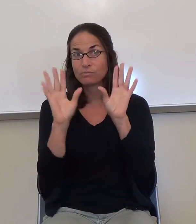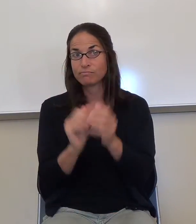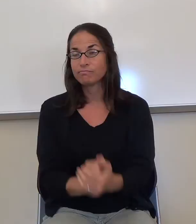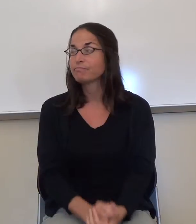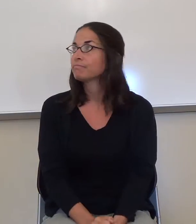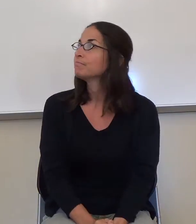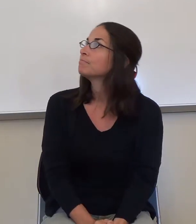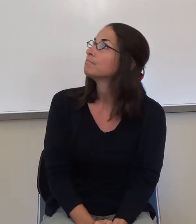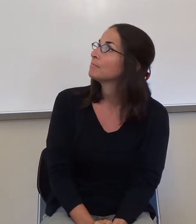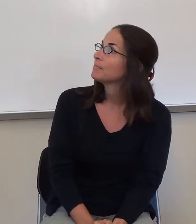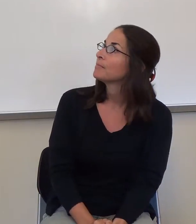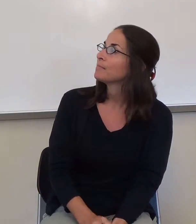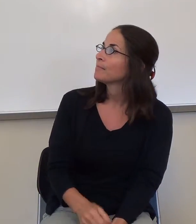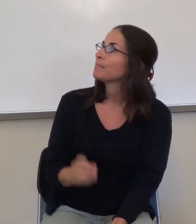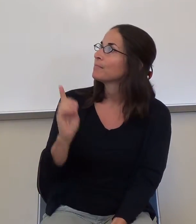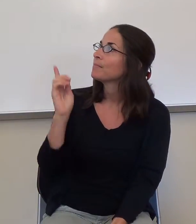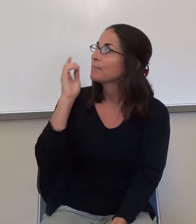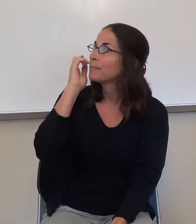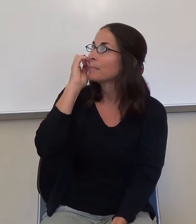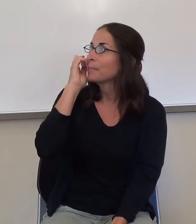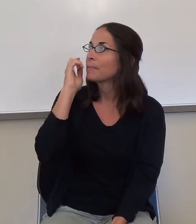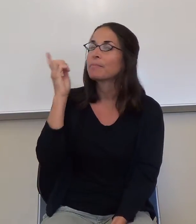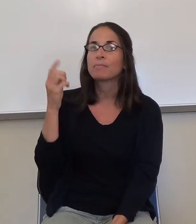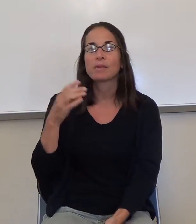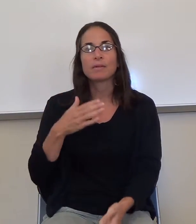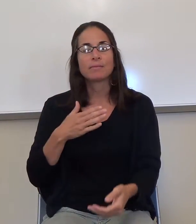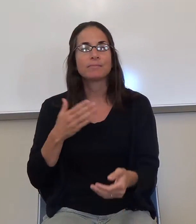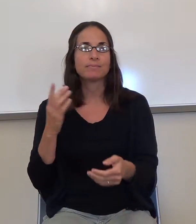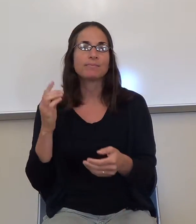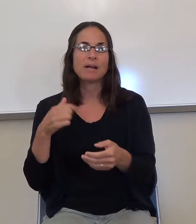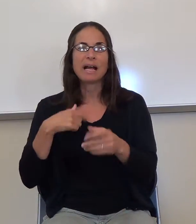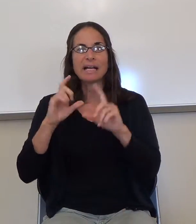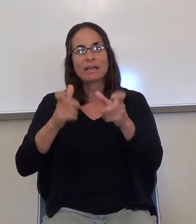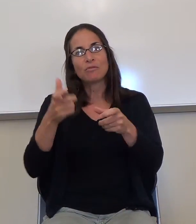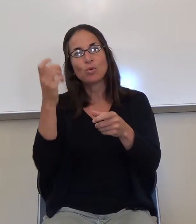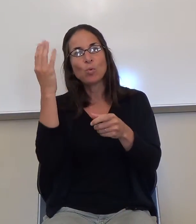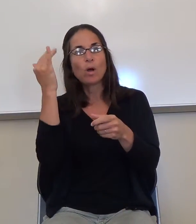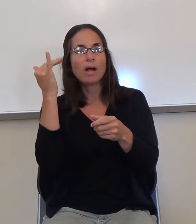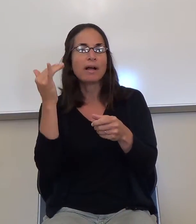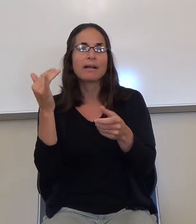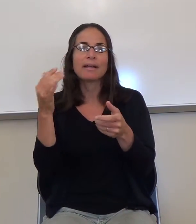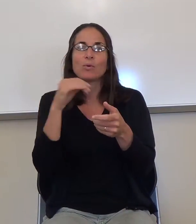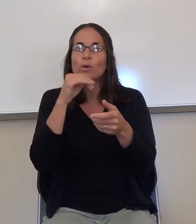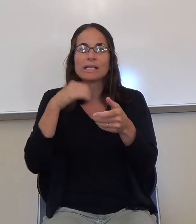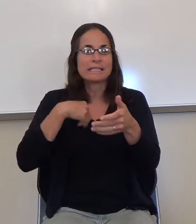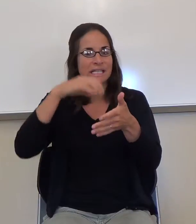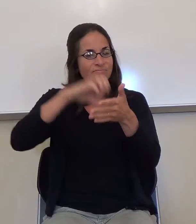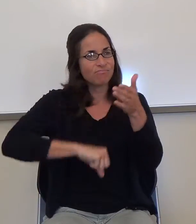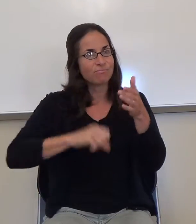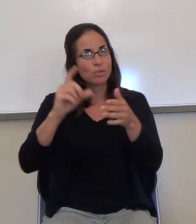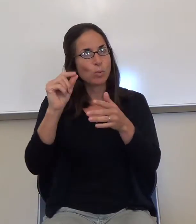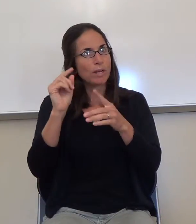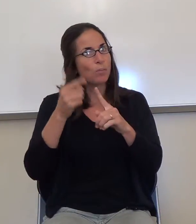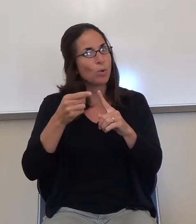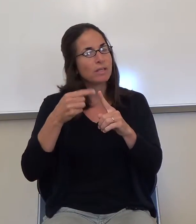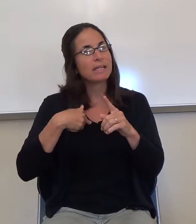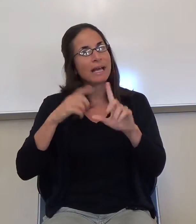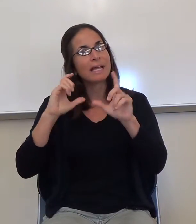make sure that I'm not just giving you stuff back and saying, you know, minus 20. I'm giving it back and saying, looks like you didn't